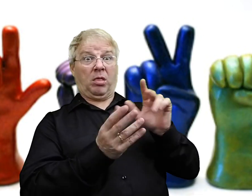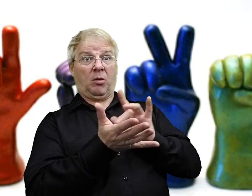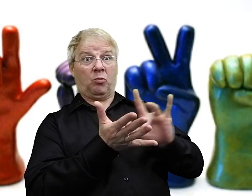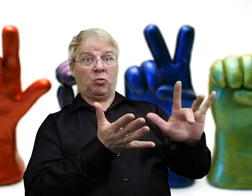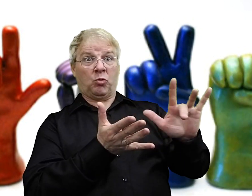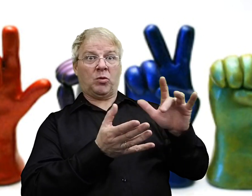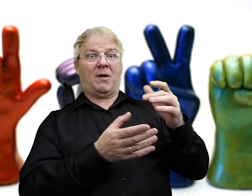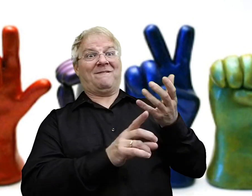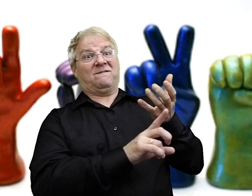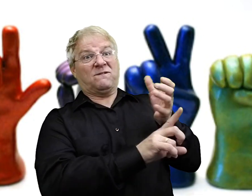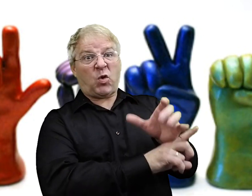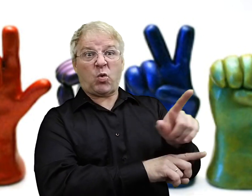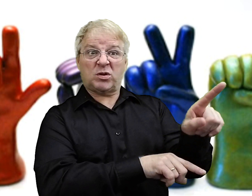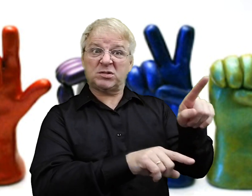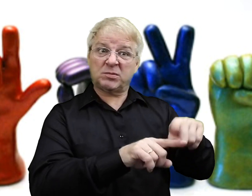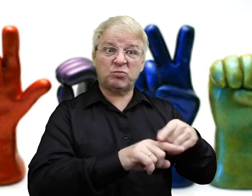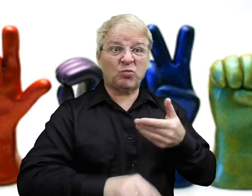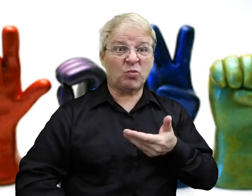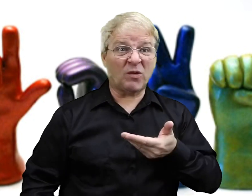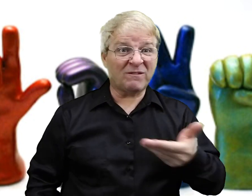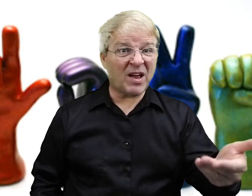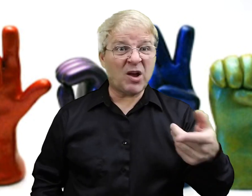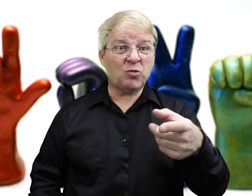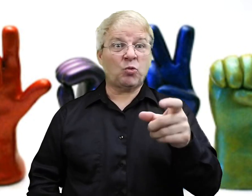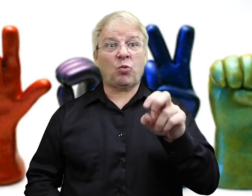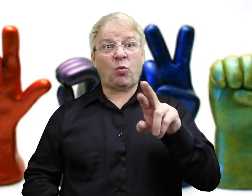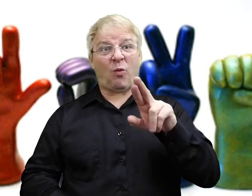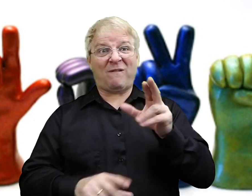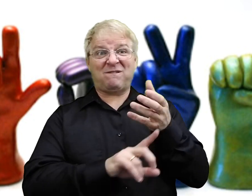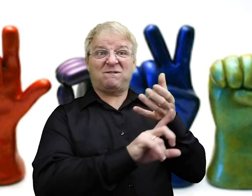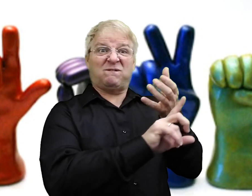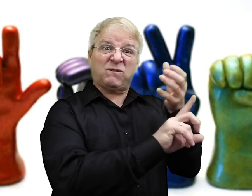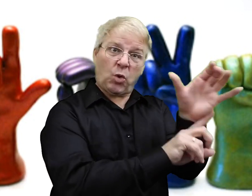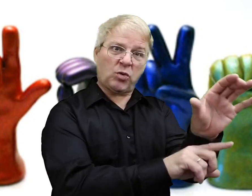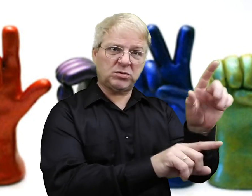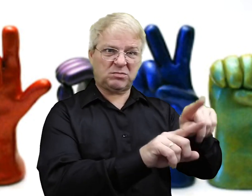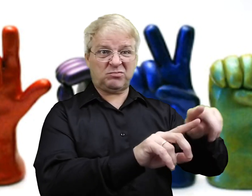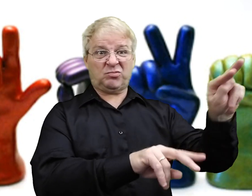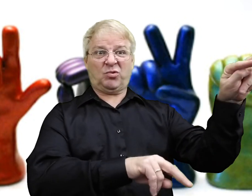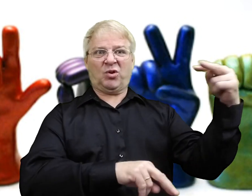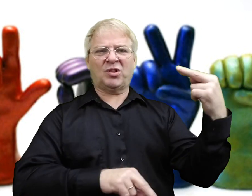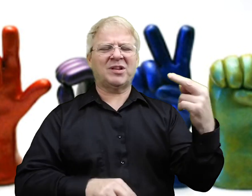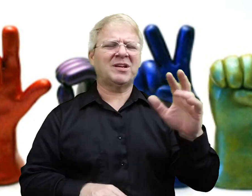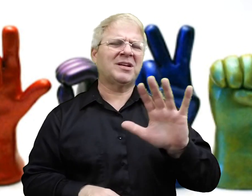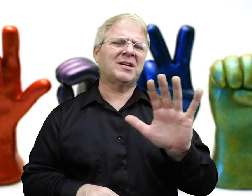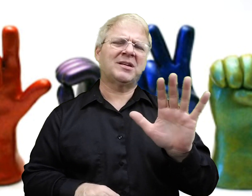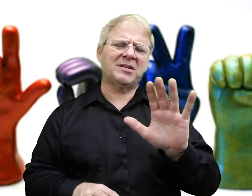But do not just stare at them rudely so they are forced to invite you or